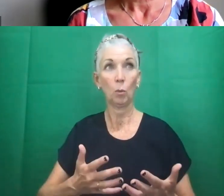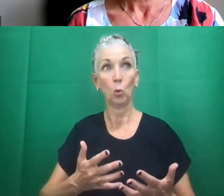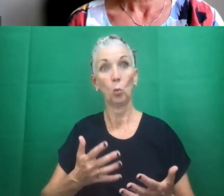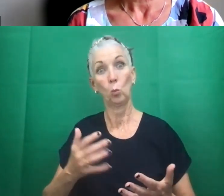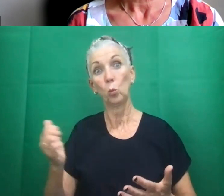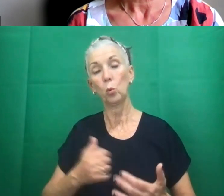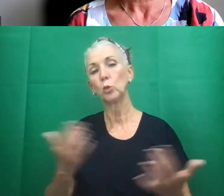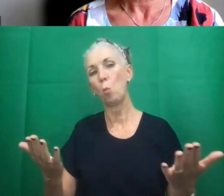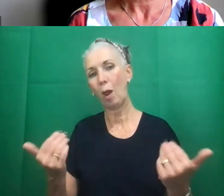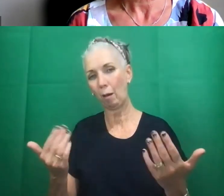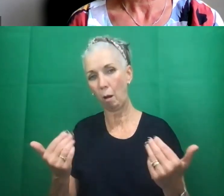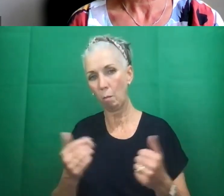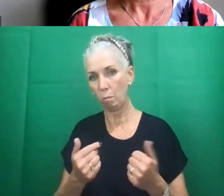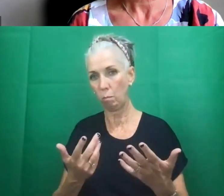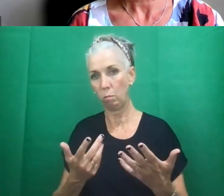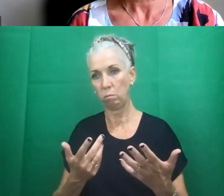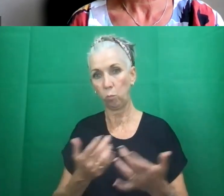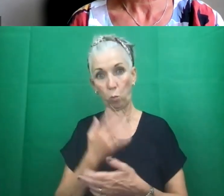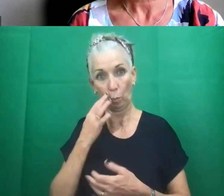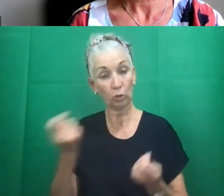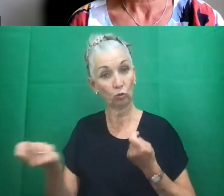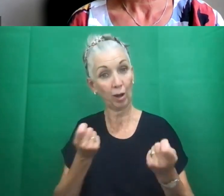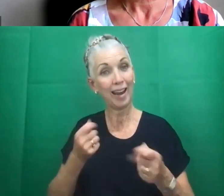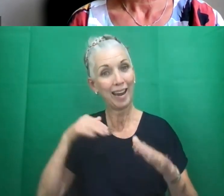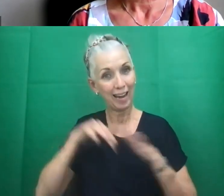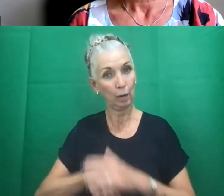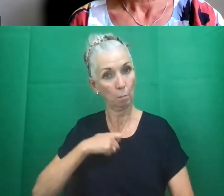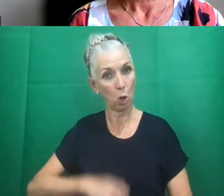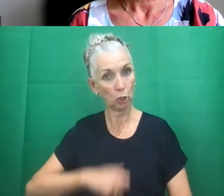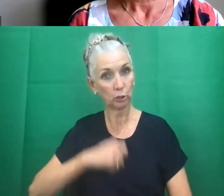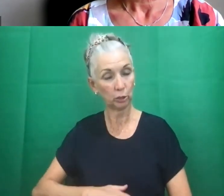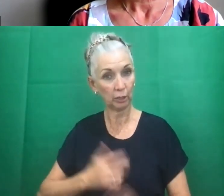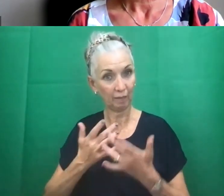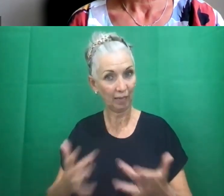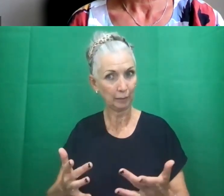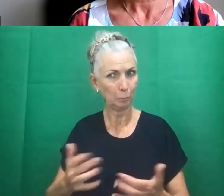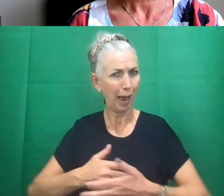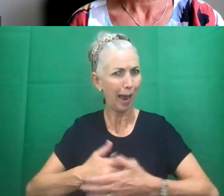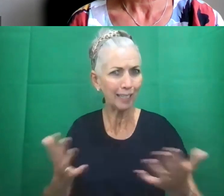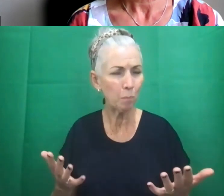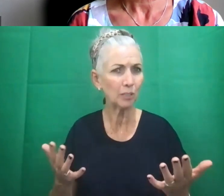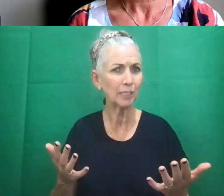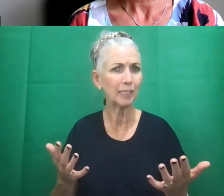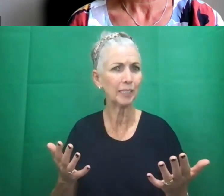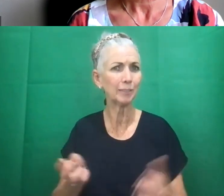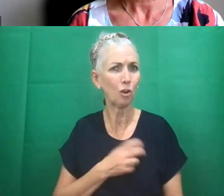we're running an in person event, if anyone would like to attend, but is is nervous about any elements of it to get in touch and